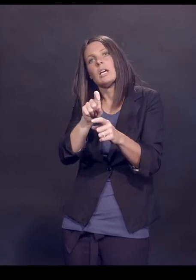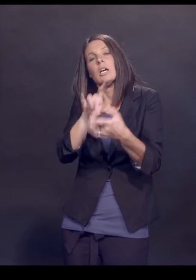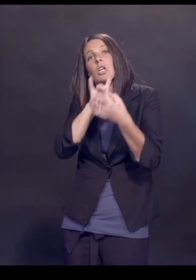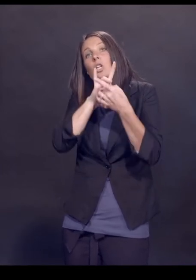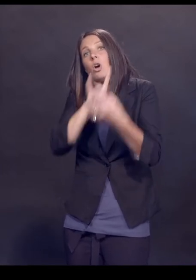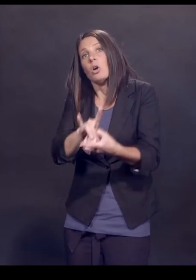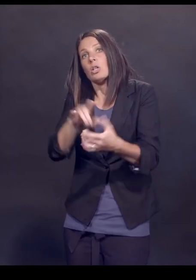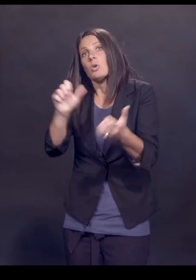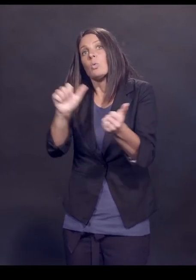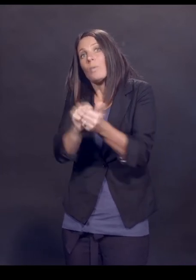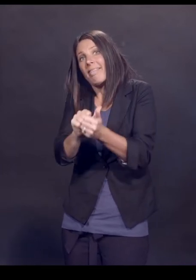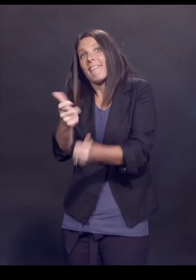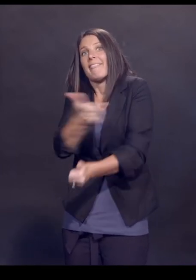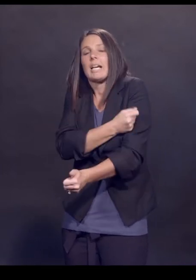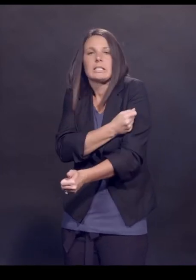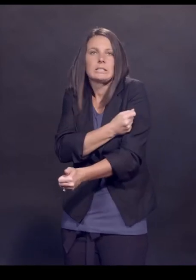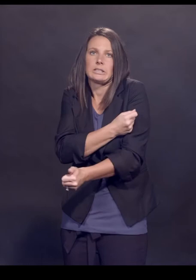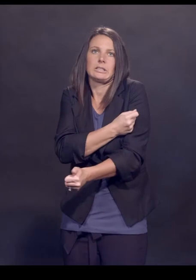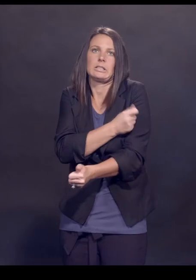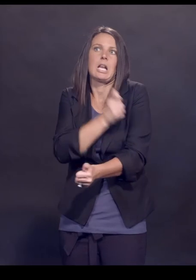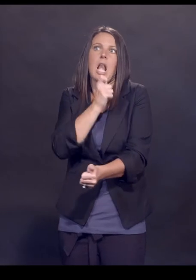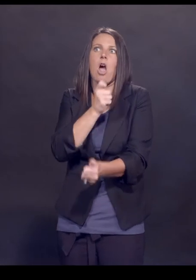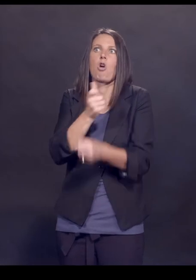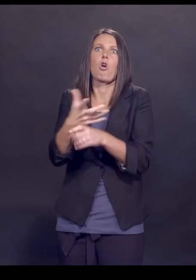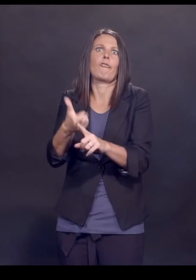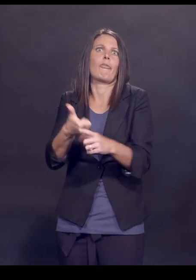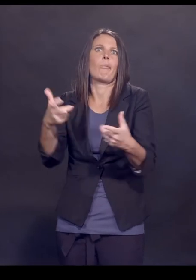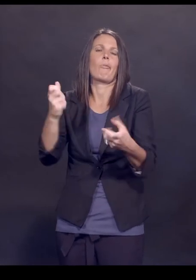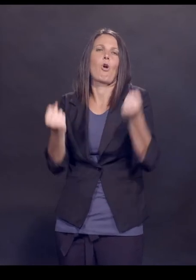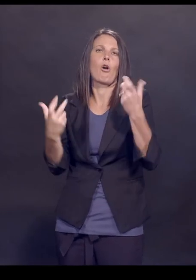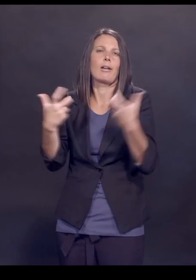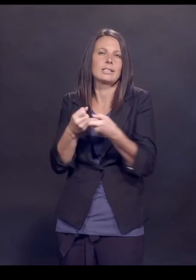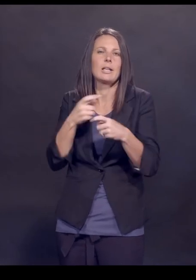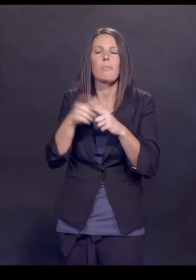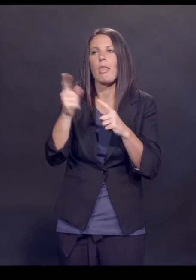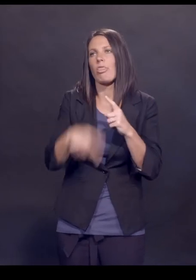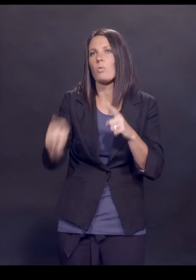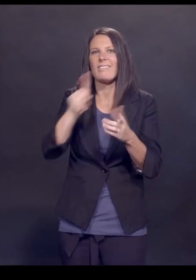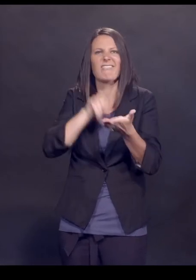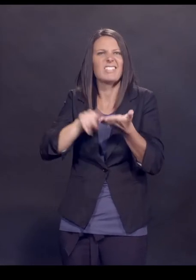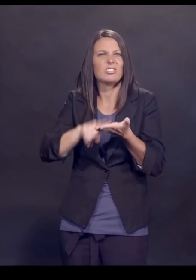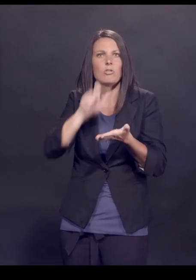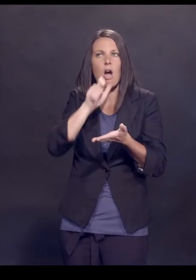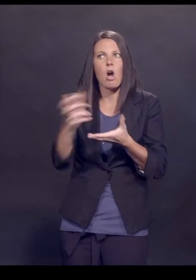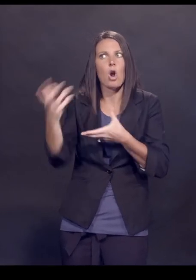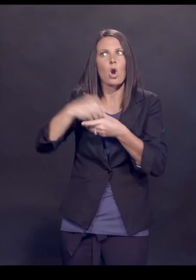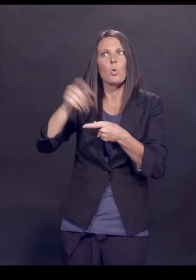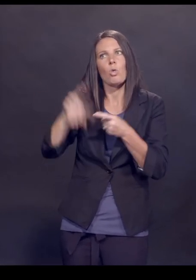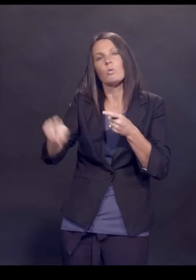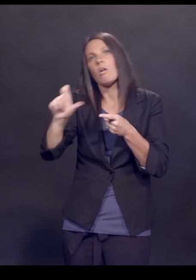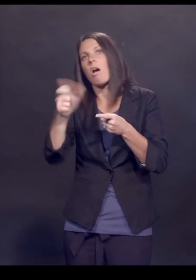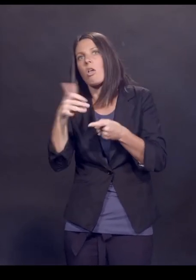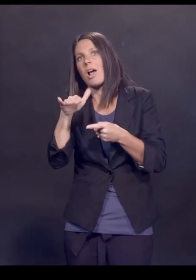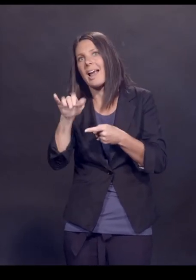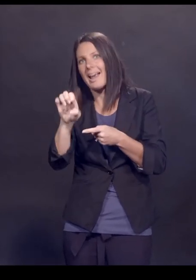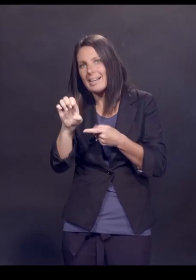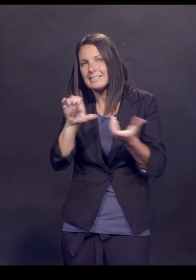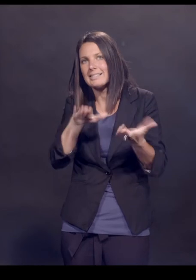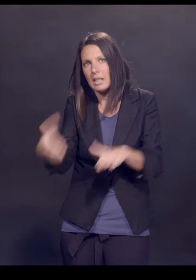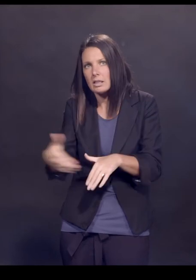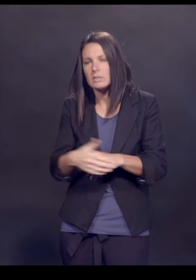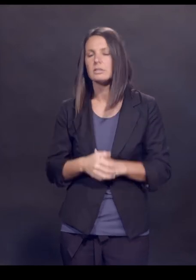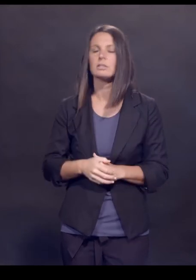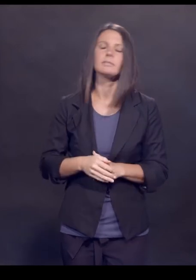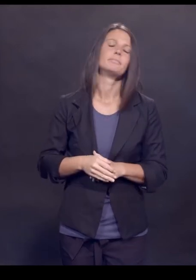associated with getting the vaccine. And when these deaths have been investigated, they haven't been. So, again, when you see 3,000 deaths